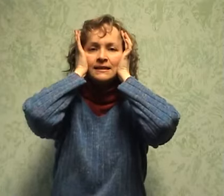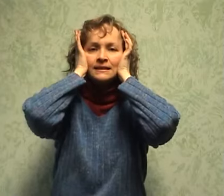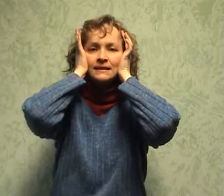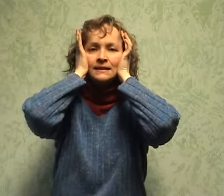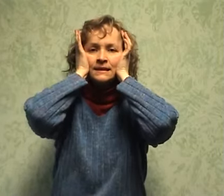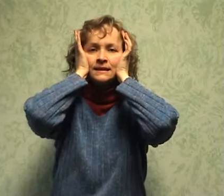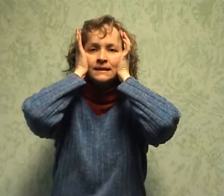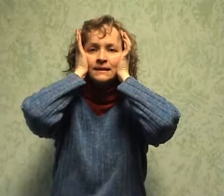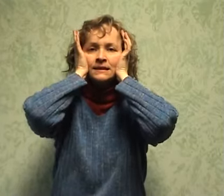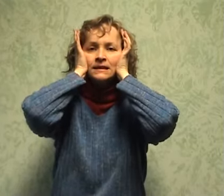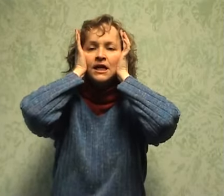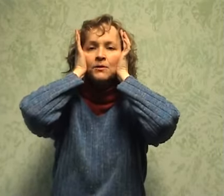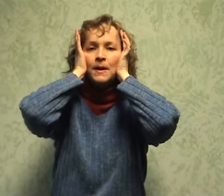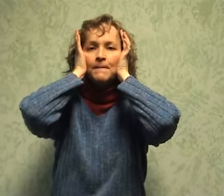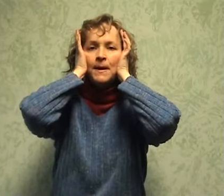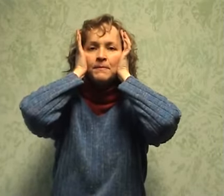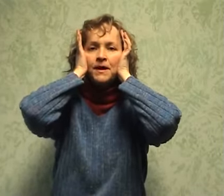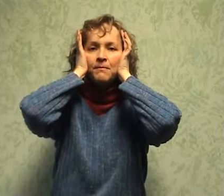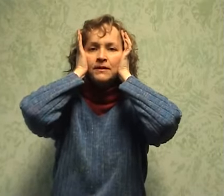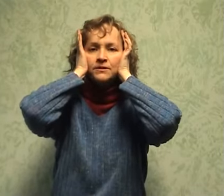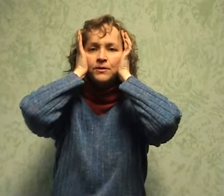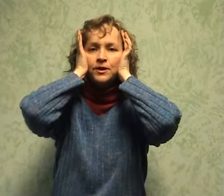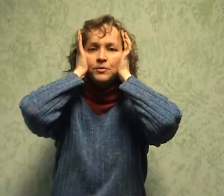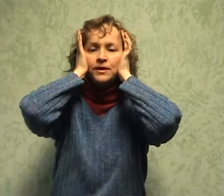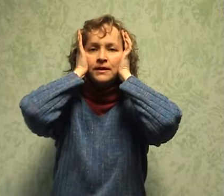and you want to pump that muscle while you breathe.